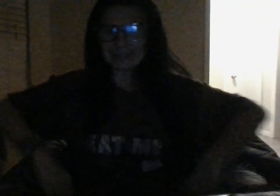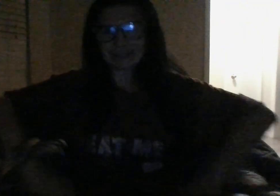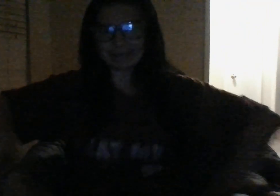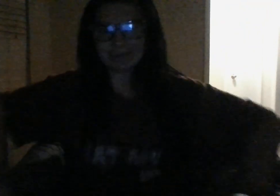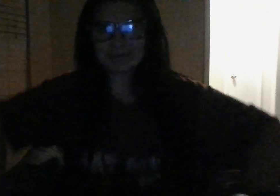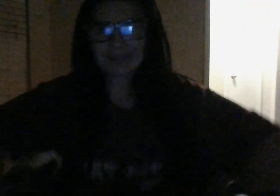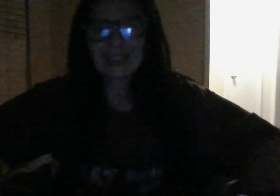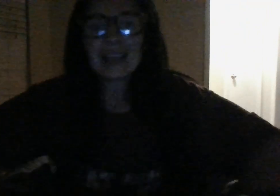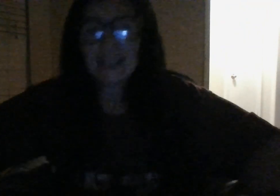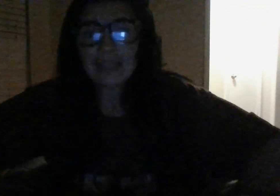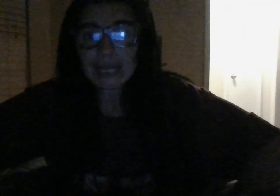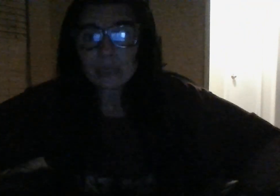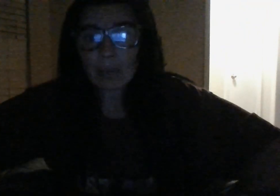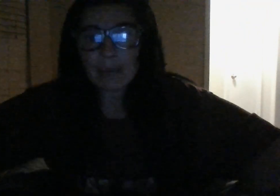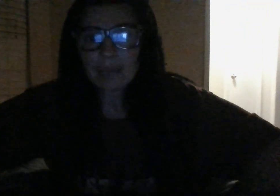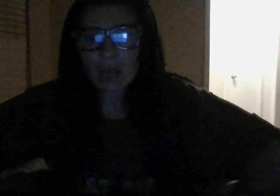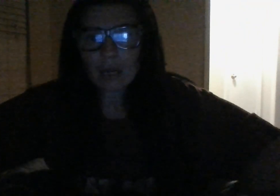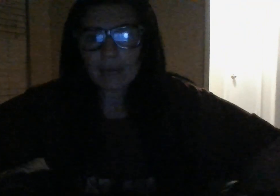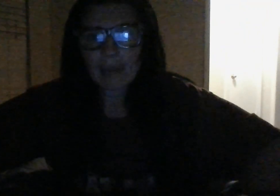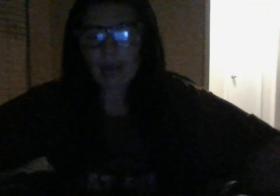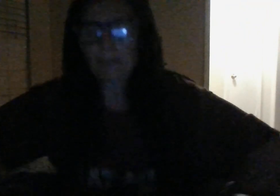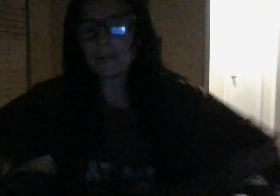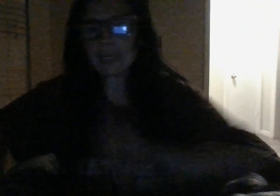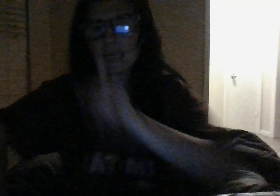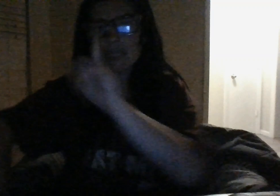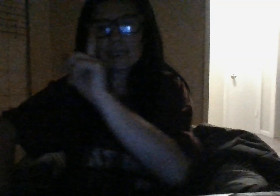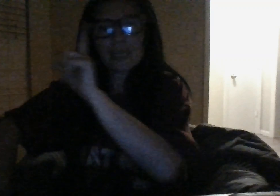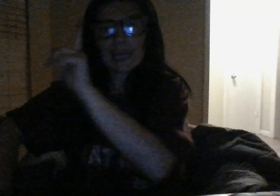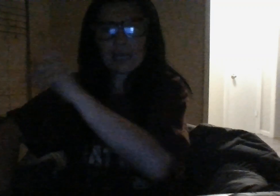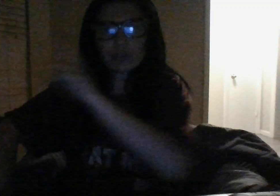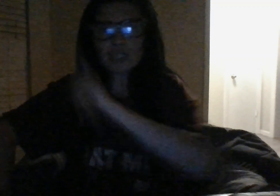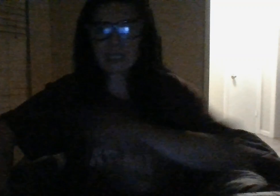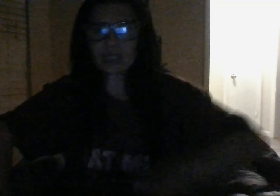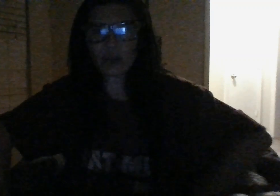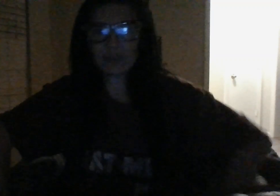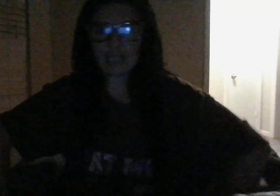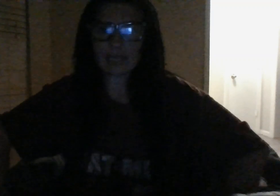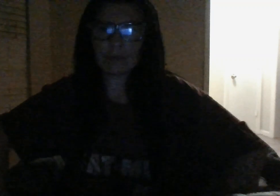yeah that's what i'm talking about because he or she deserves it